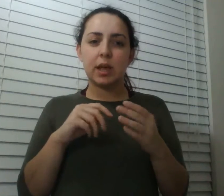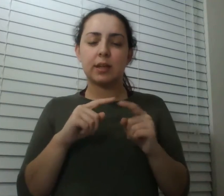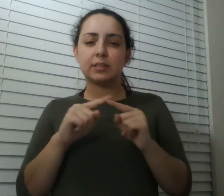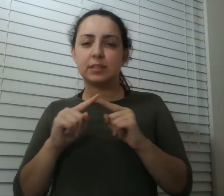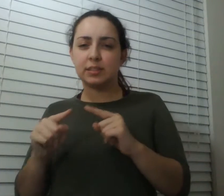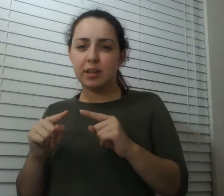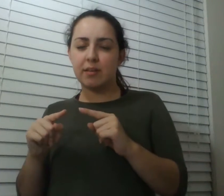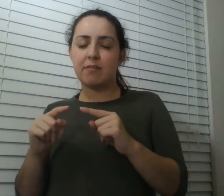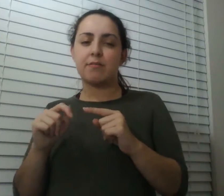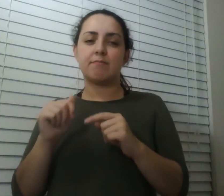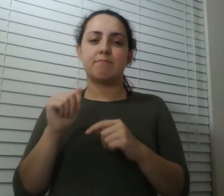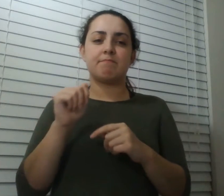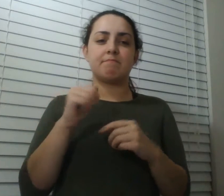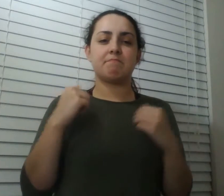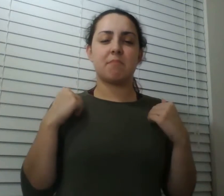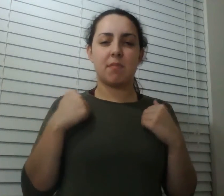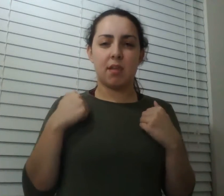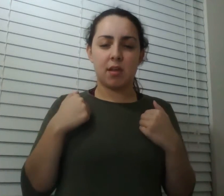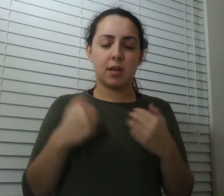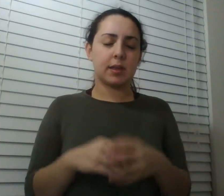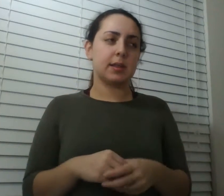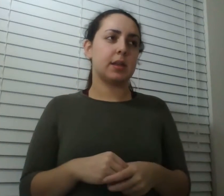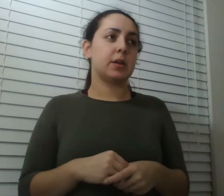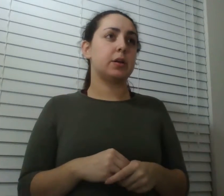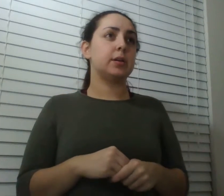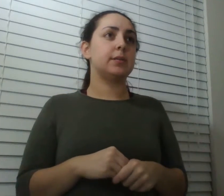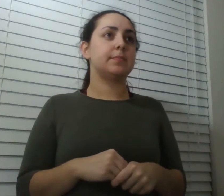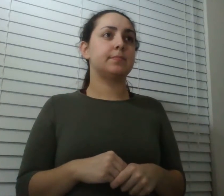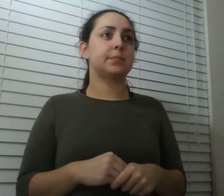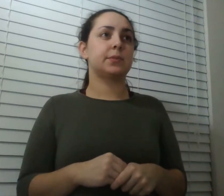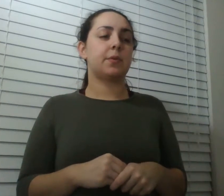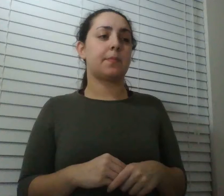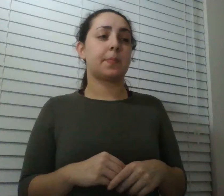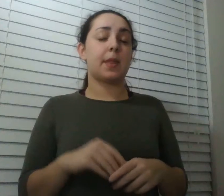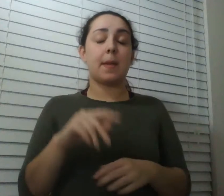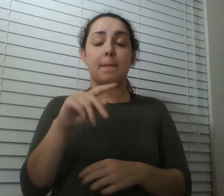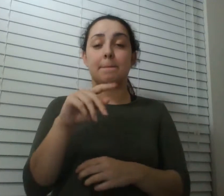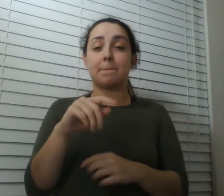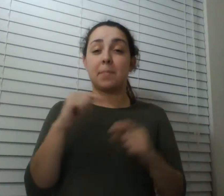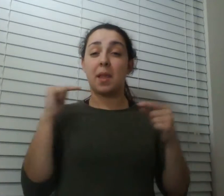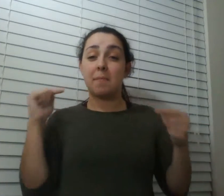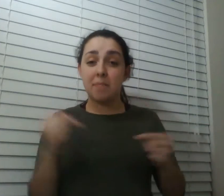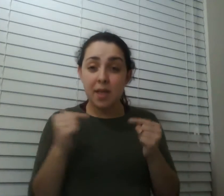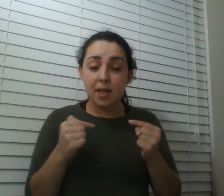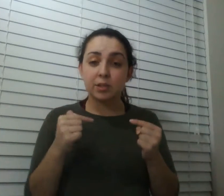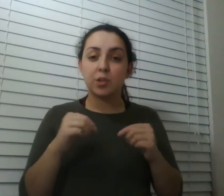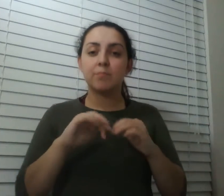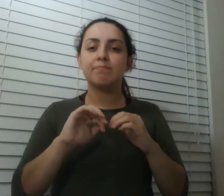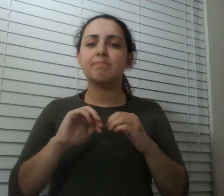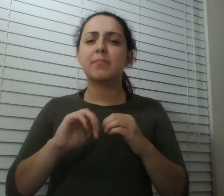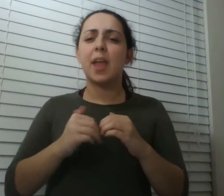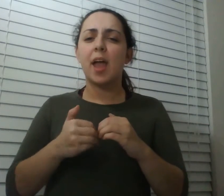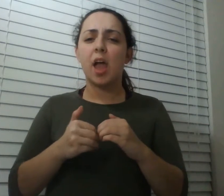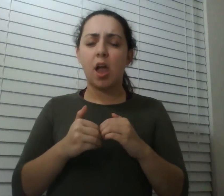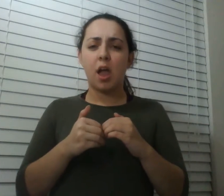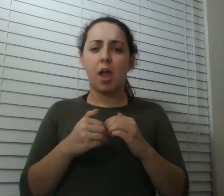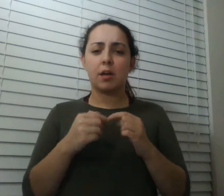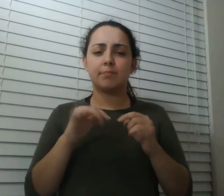what do we do about measuring pain if he was really going to get to the bottom of why one insect was more or less